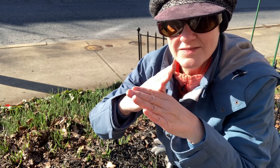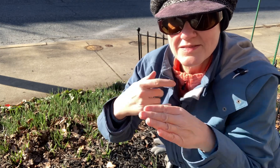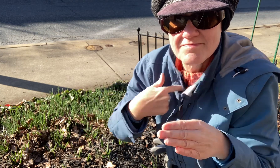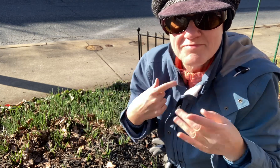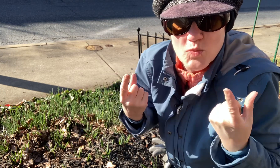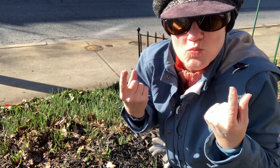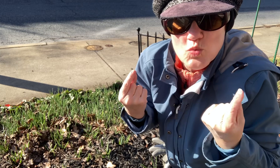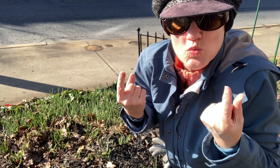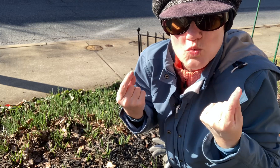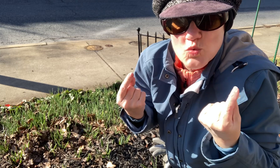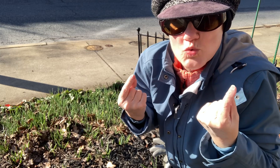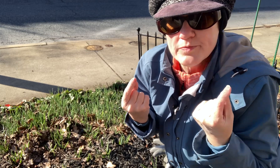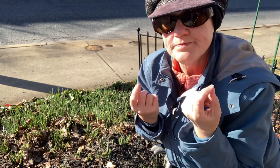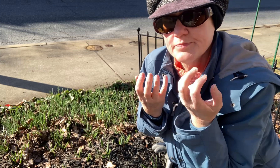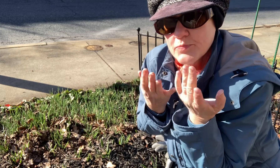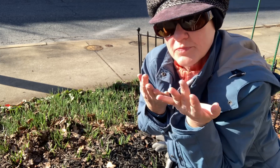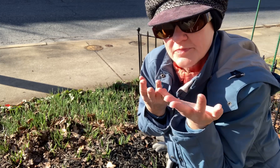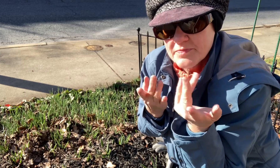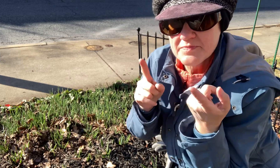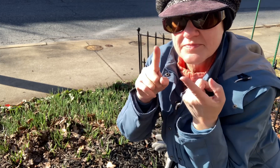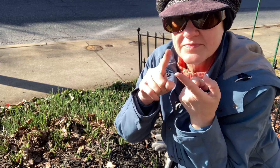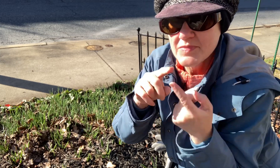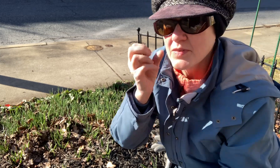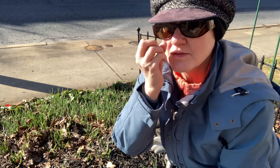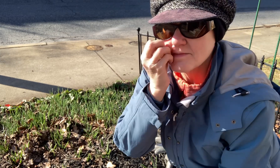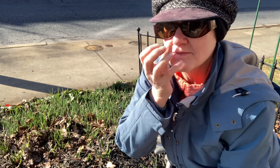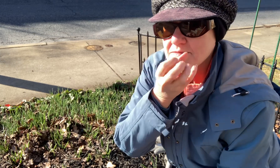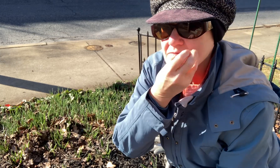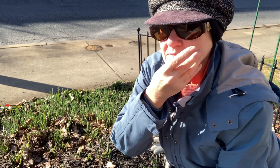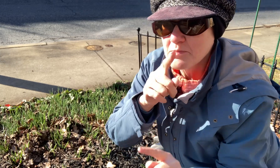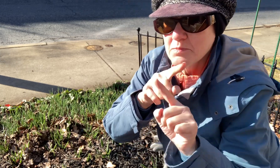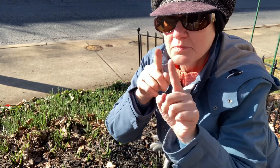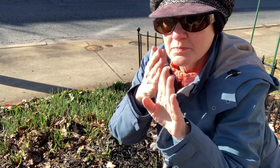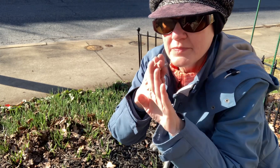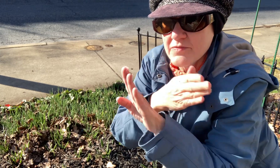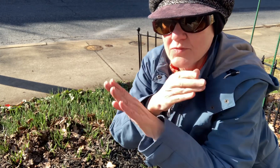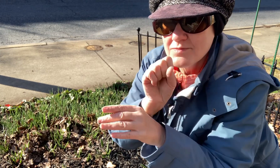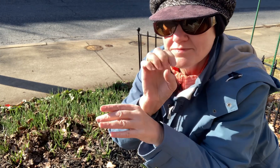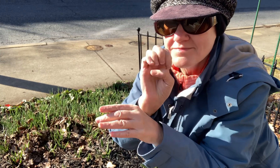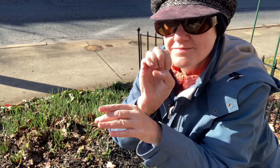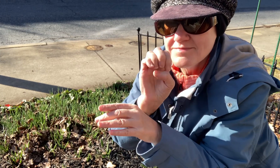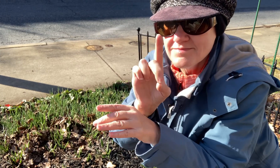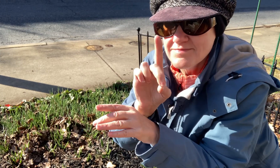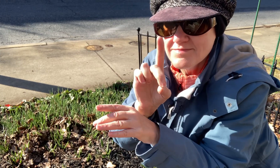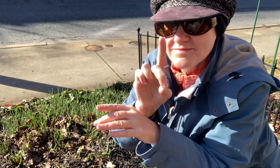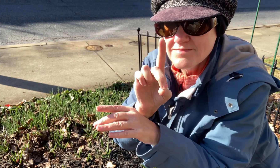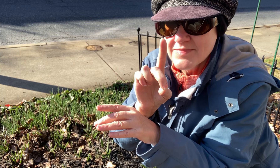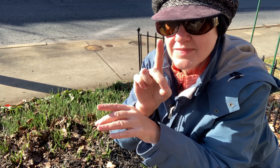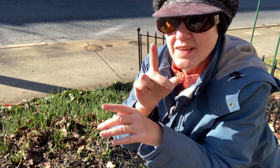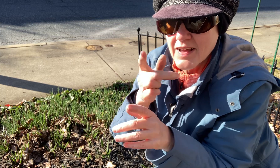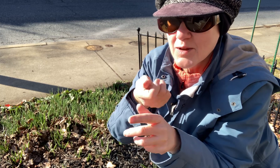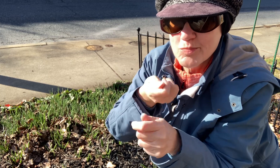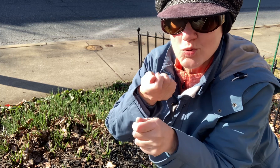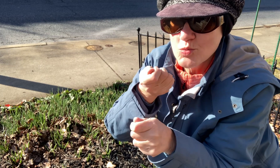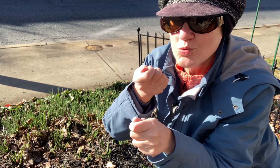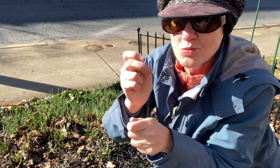cardboard so what i'm going to do about this well i'm going to wait until they flower but before those flowers go to seeds